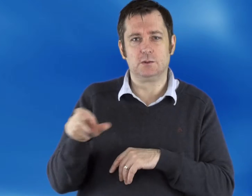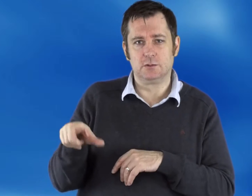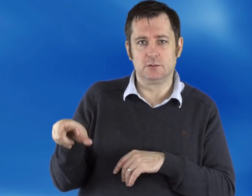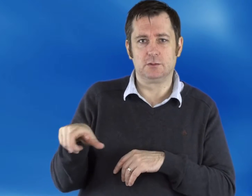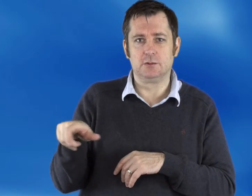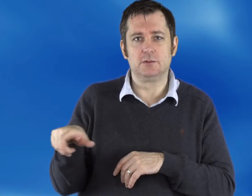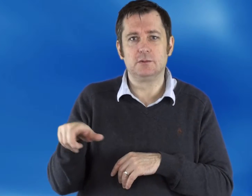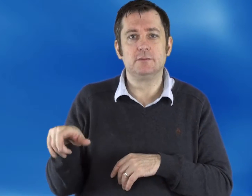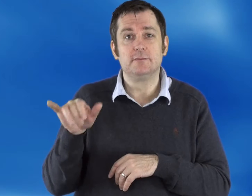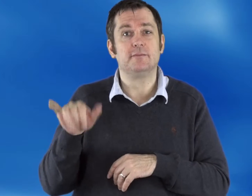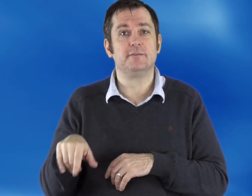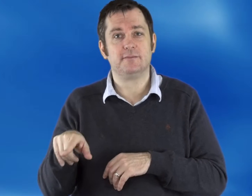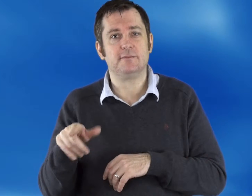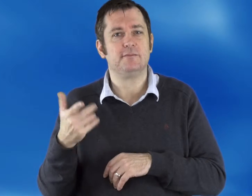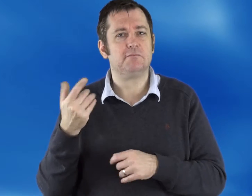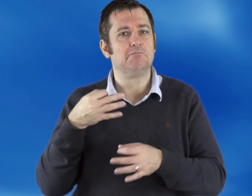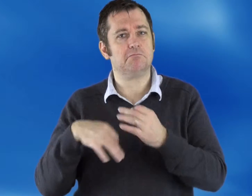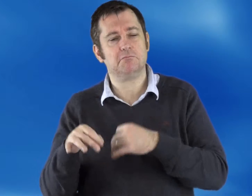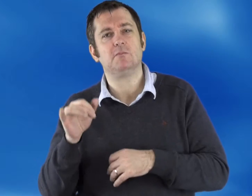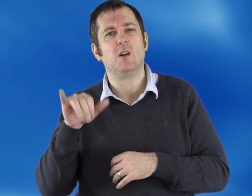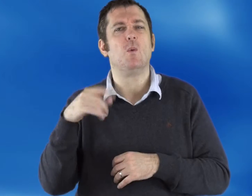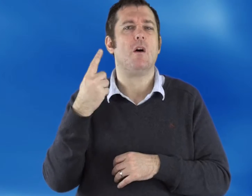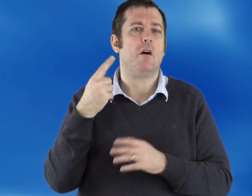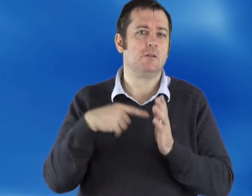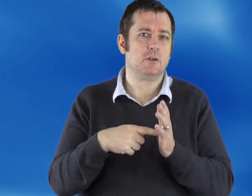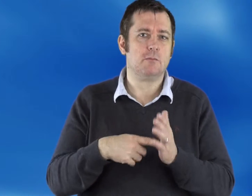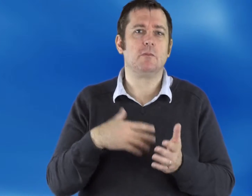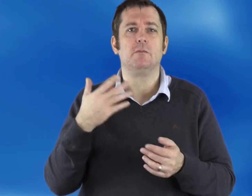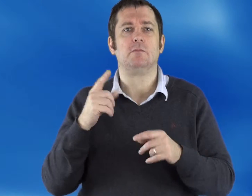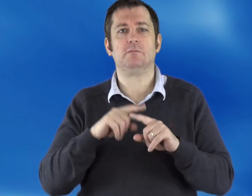Technological design accommodations have been created to act as the mouse on a computer.